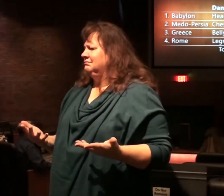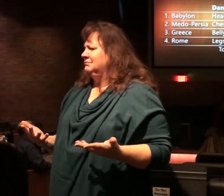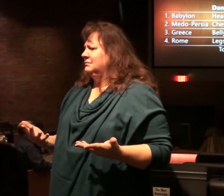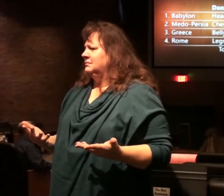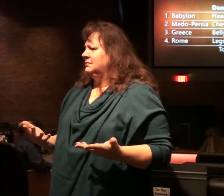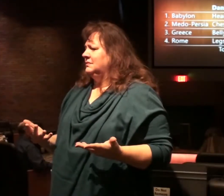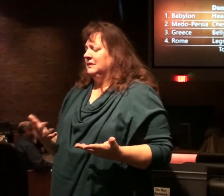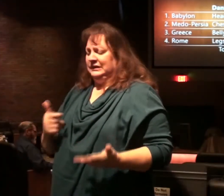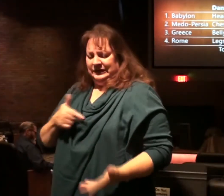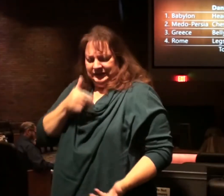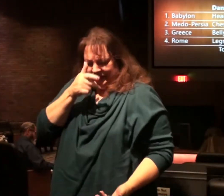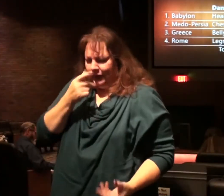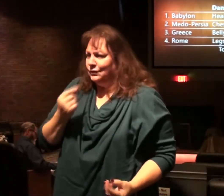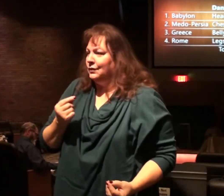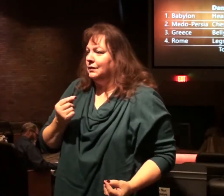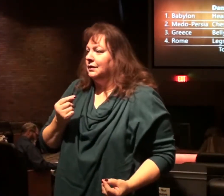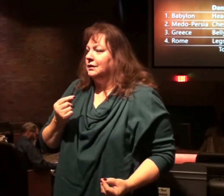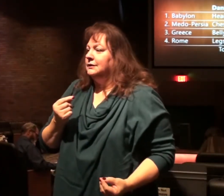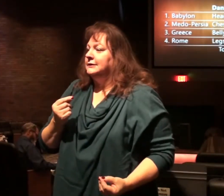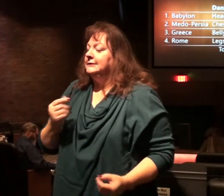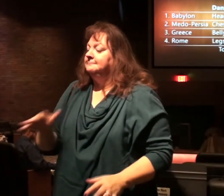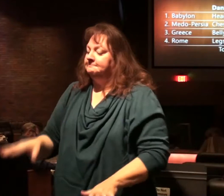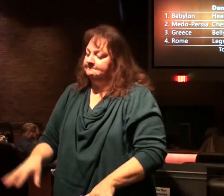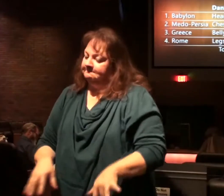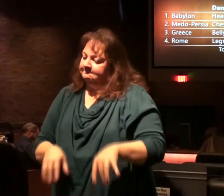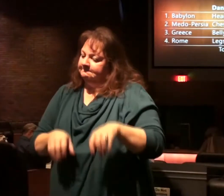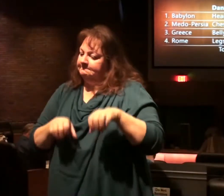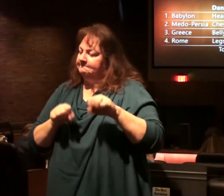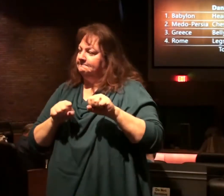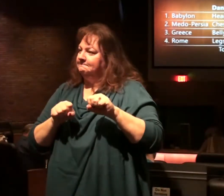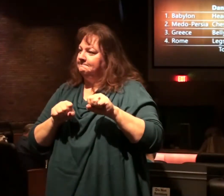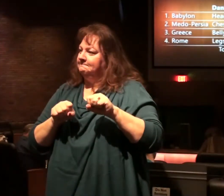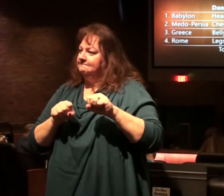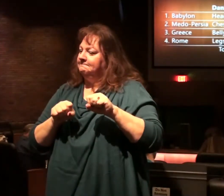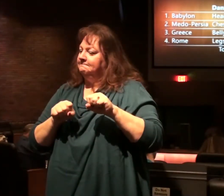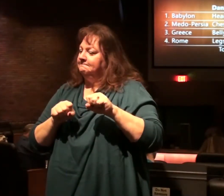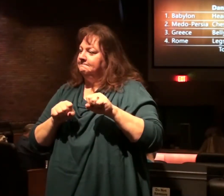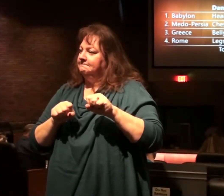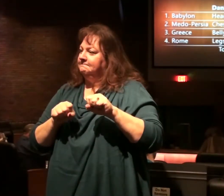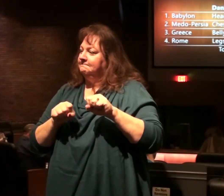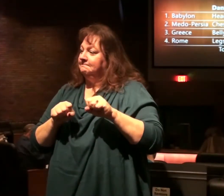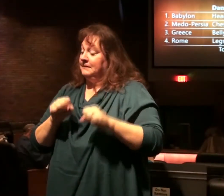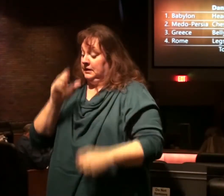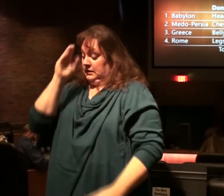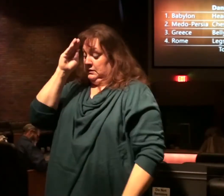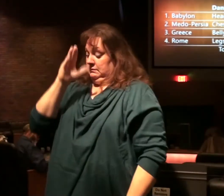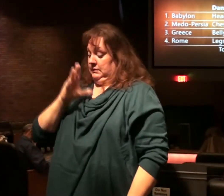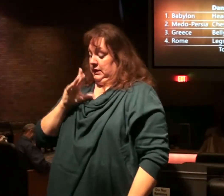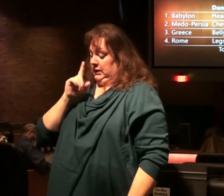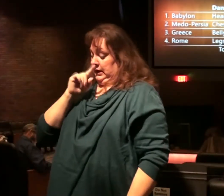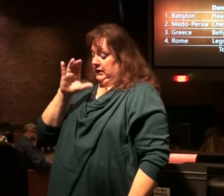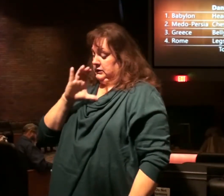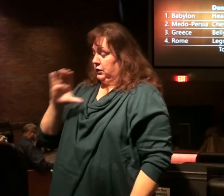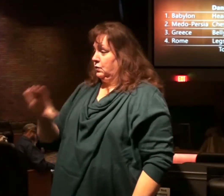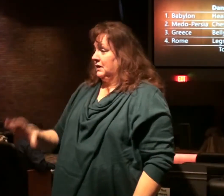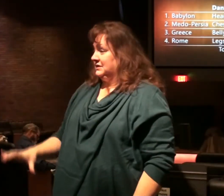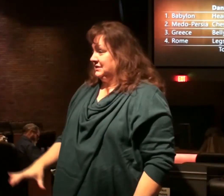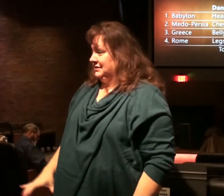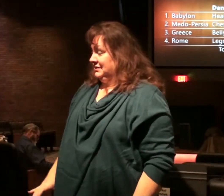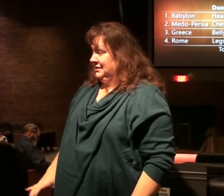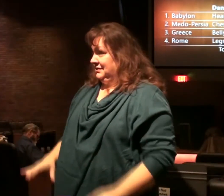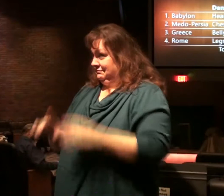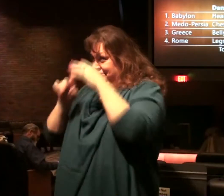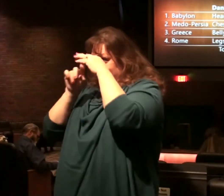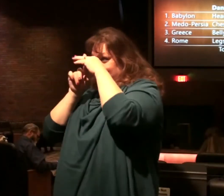and what he's doing, he's raised up the Antichrist, this little